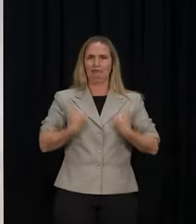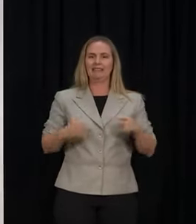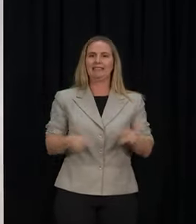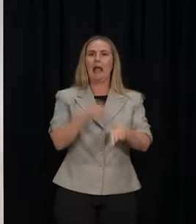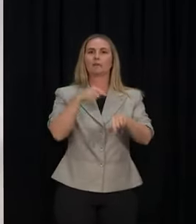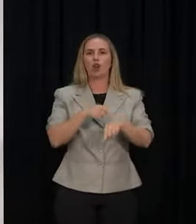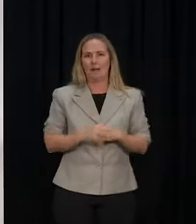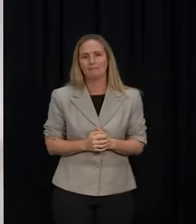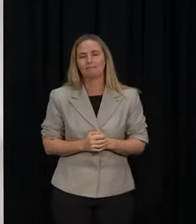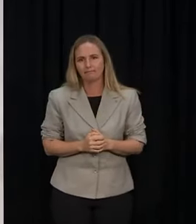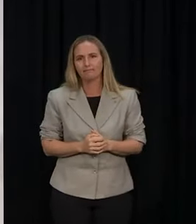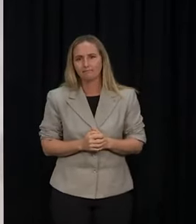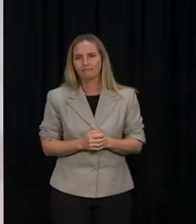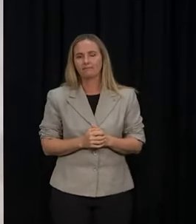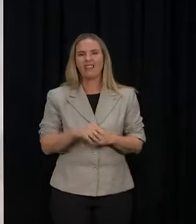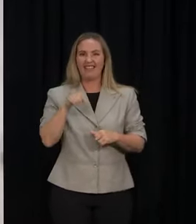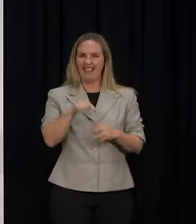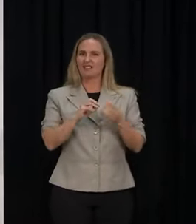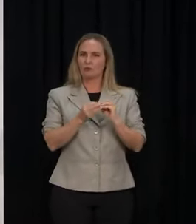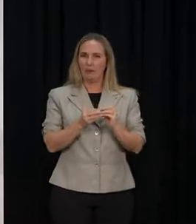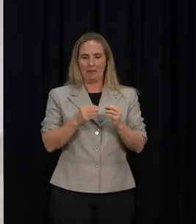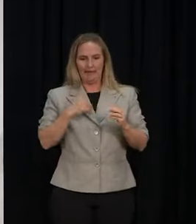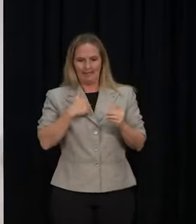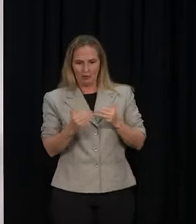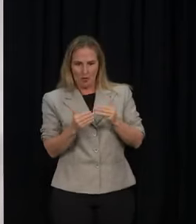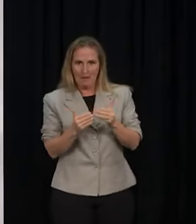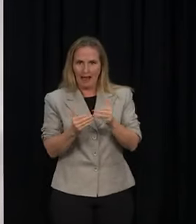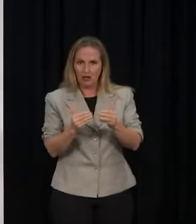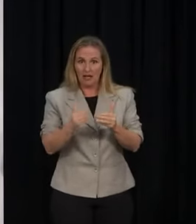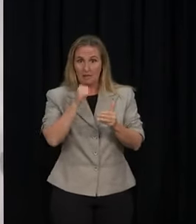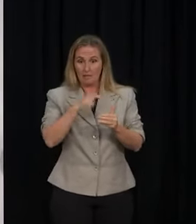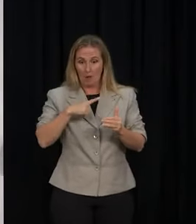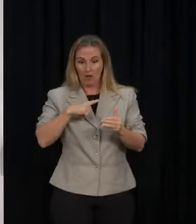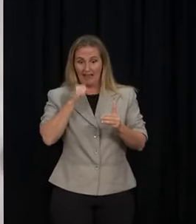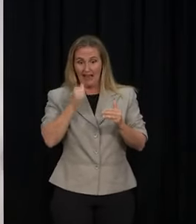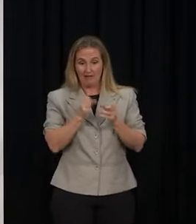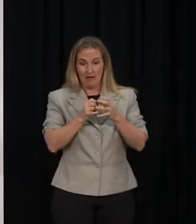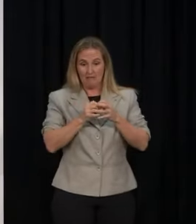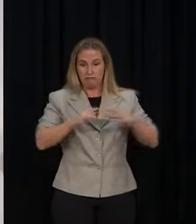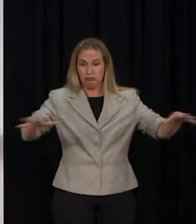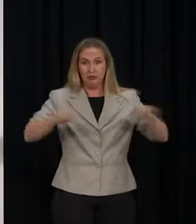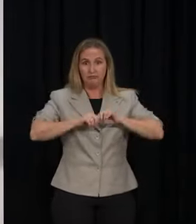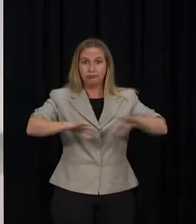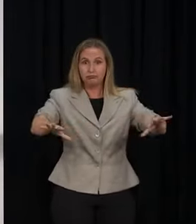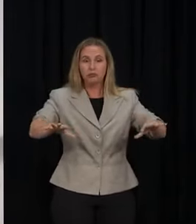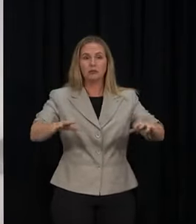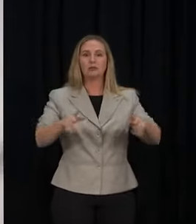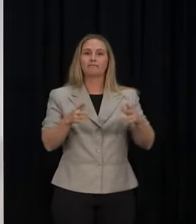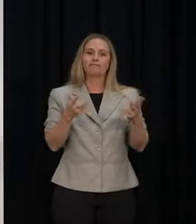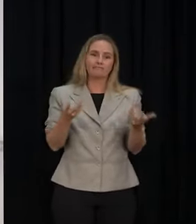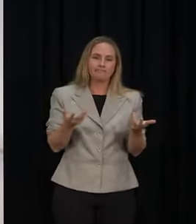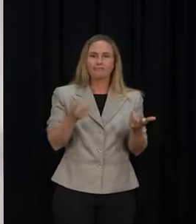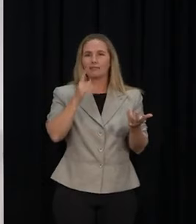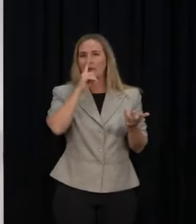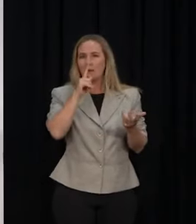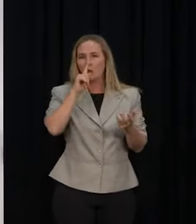making sure that you're able to properly manage that. Because if you're overwhelmed, people who otherwise might be able to be cared